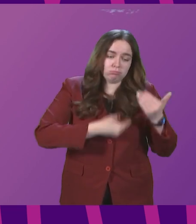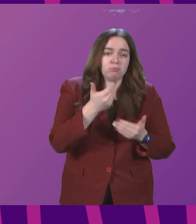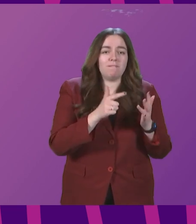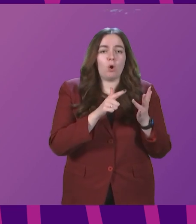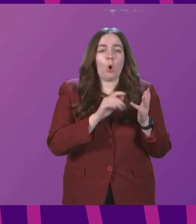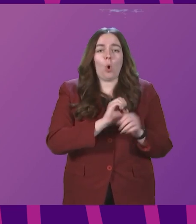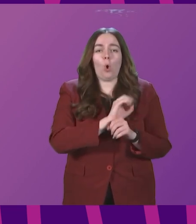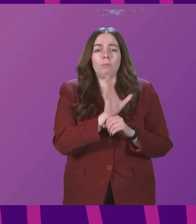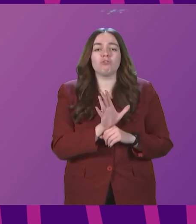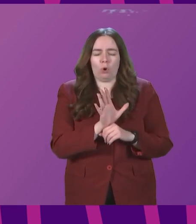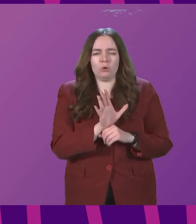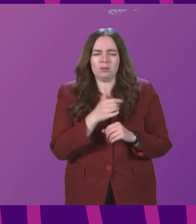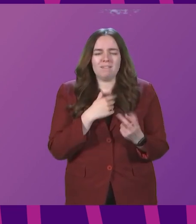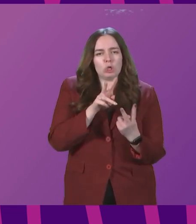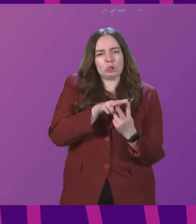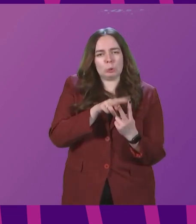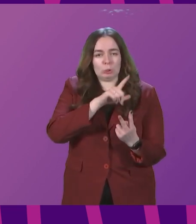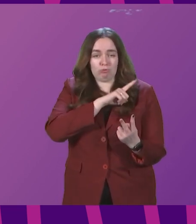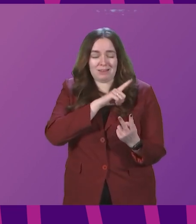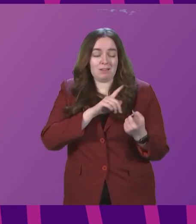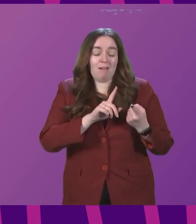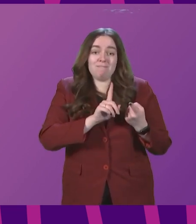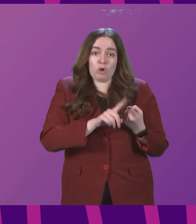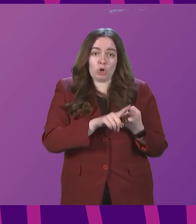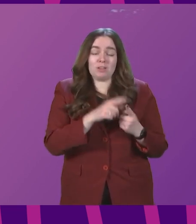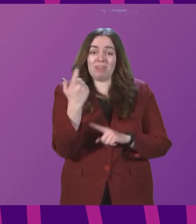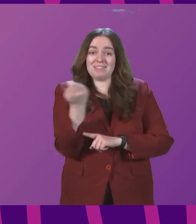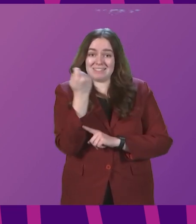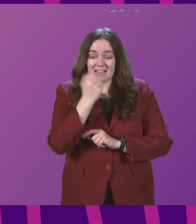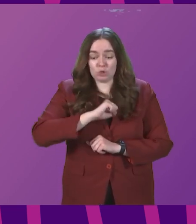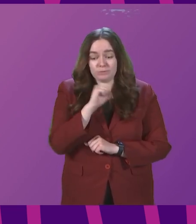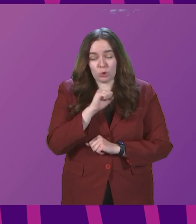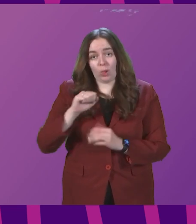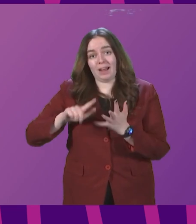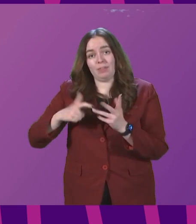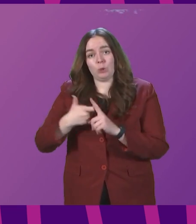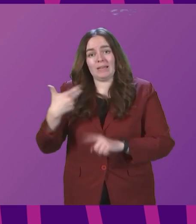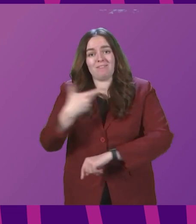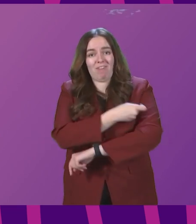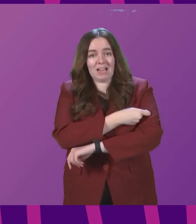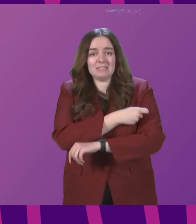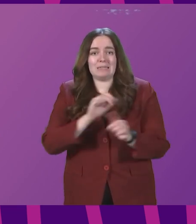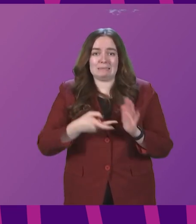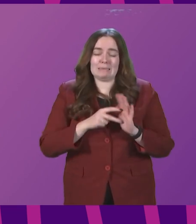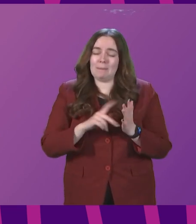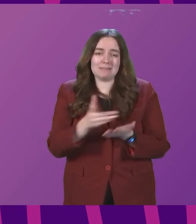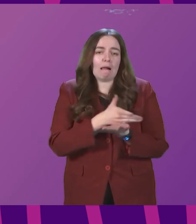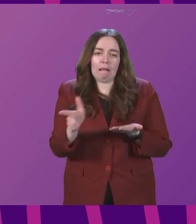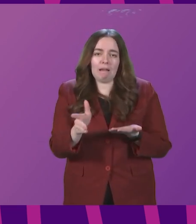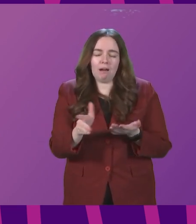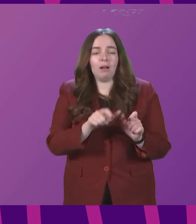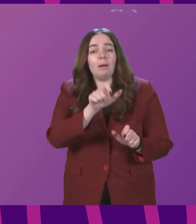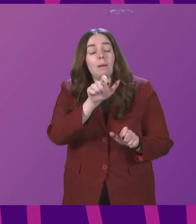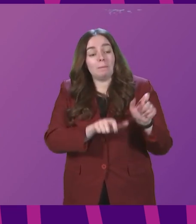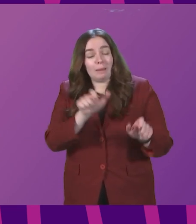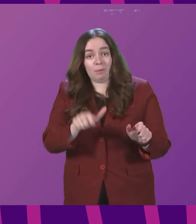two main reasons for this. Firstly, the success of Scotland and the UK's vaccination scheme is clear. People who are